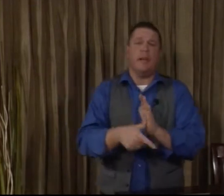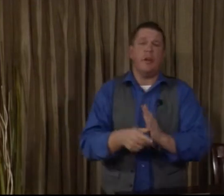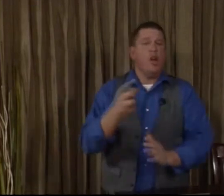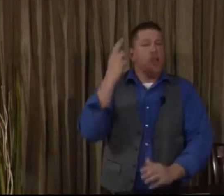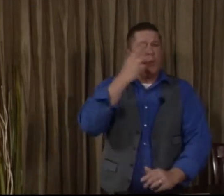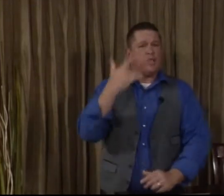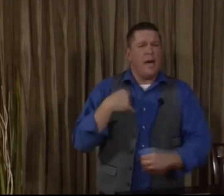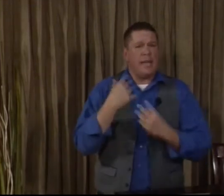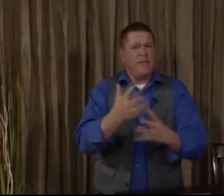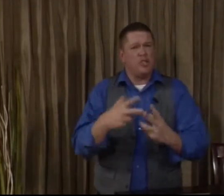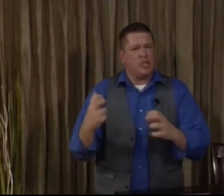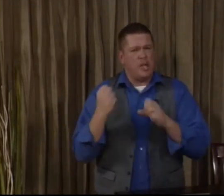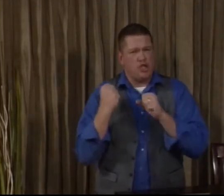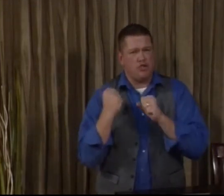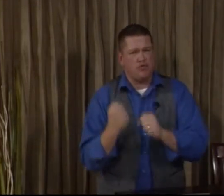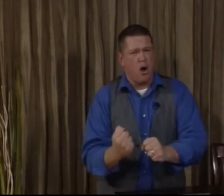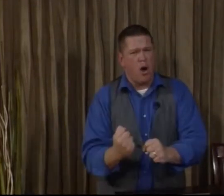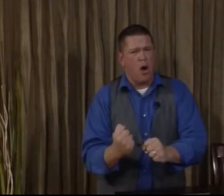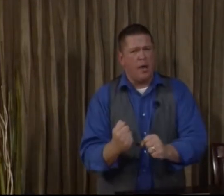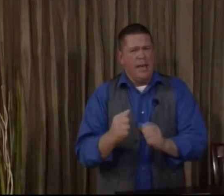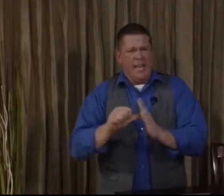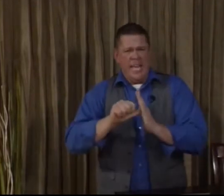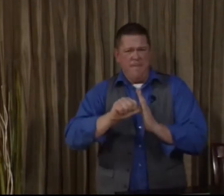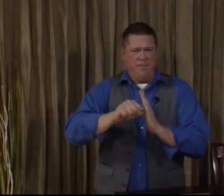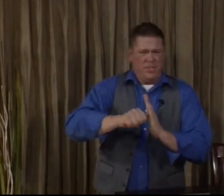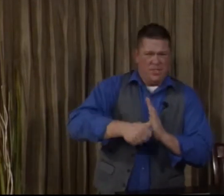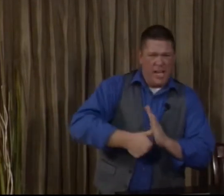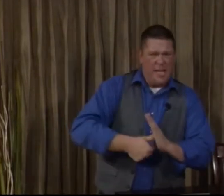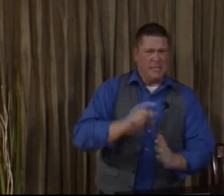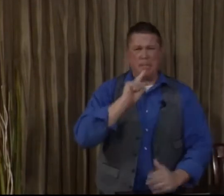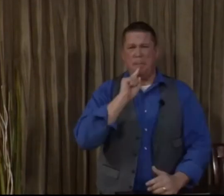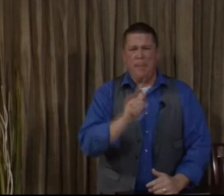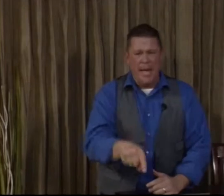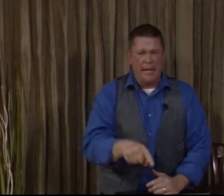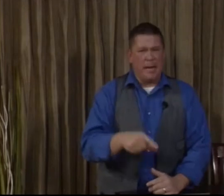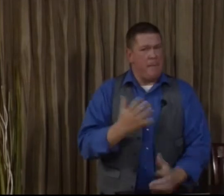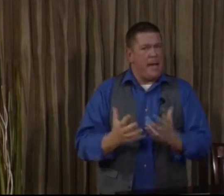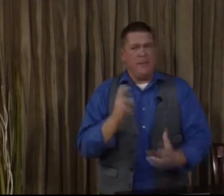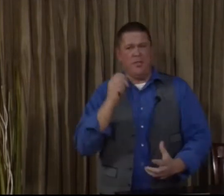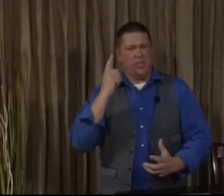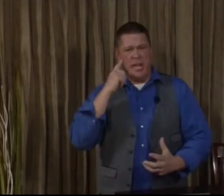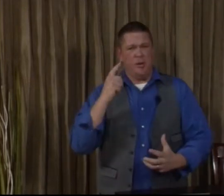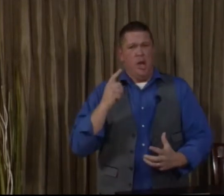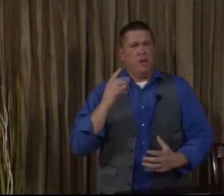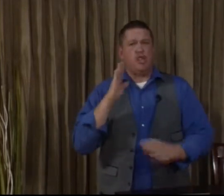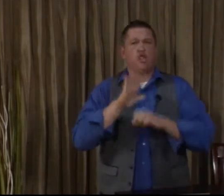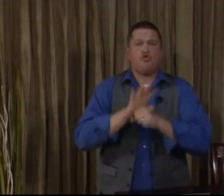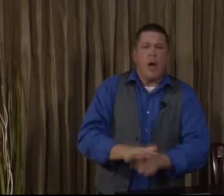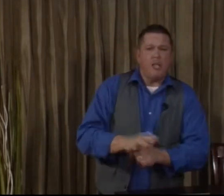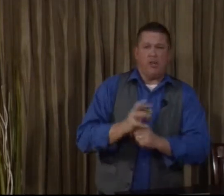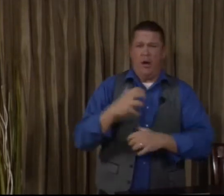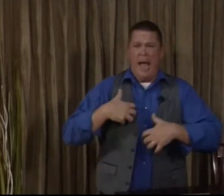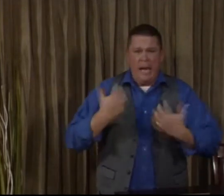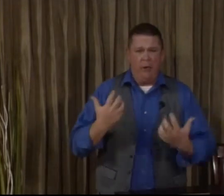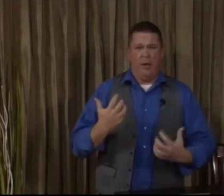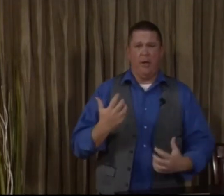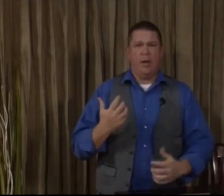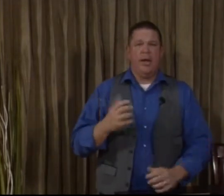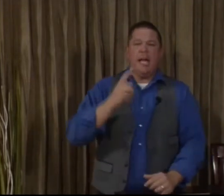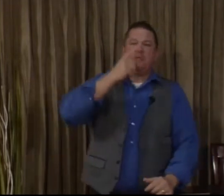later. The reason why I gave you such a strong, emphasized command, and I might even sound distressed or angry, it's